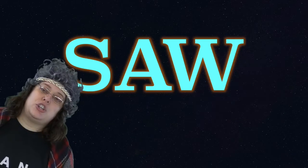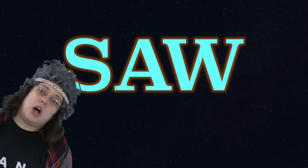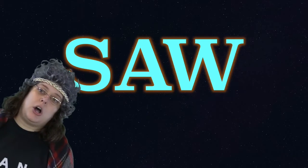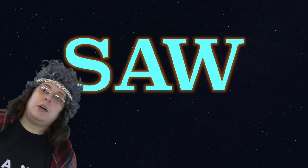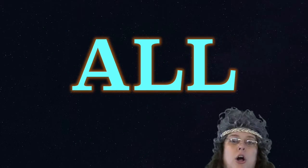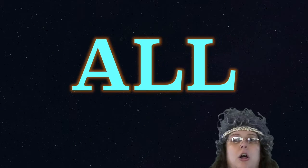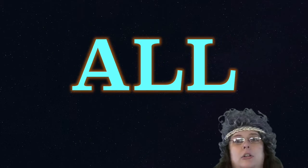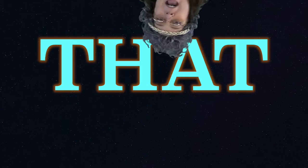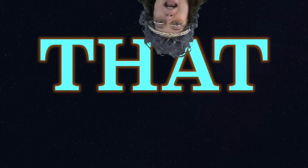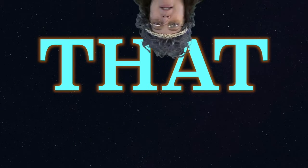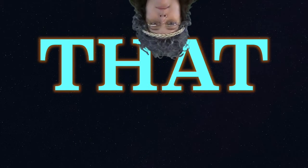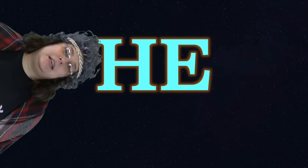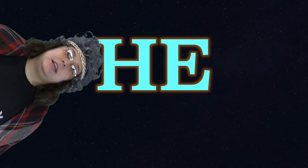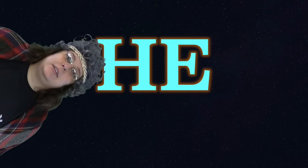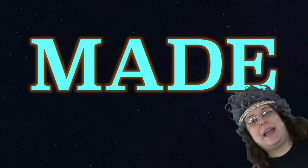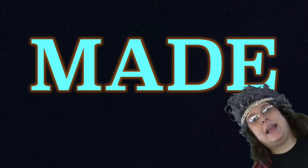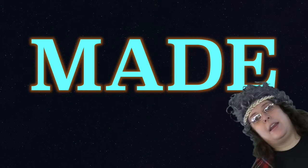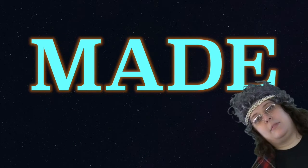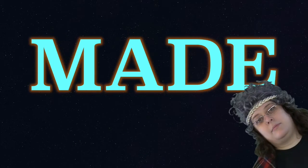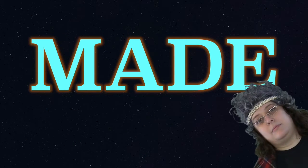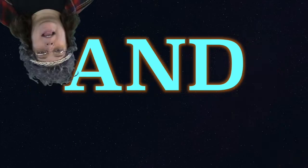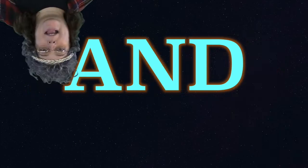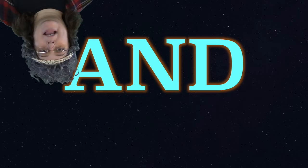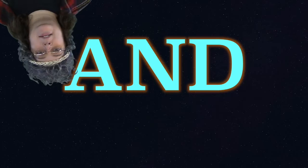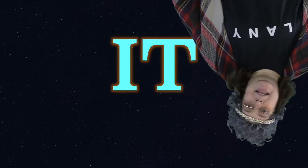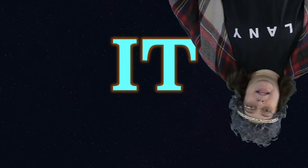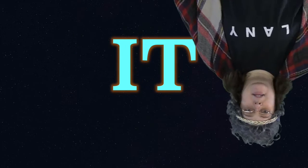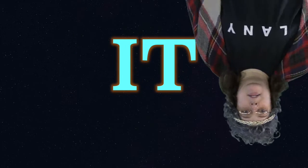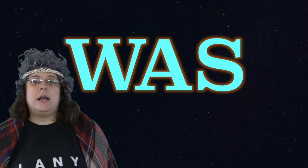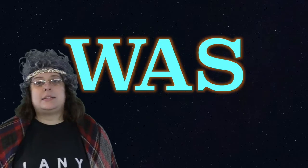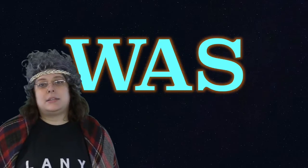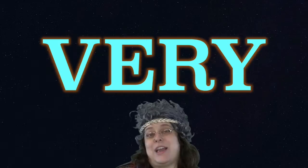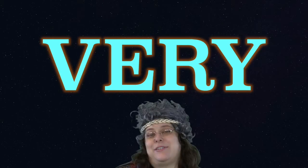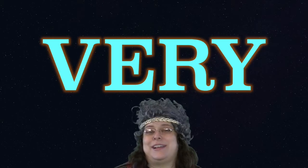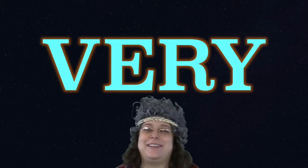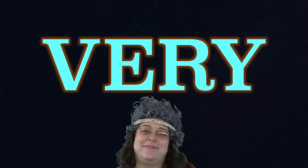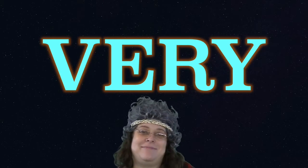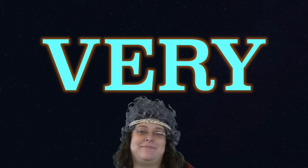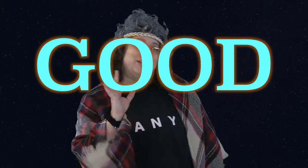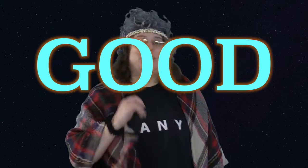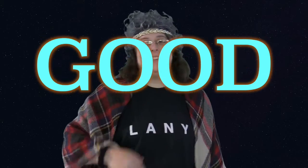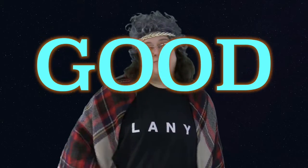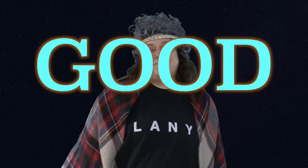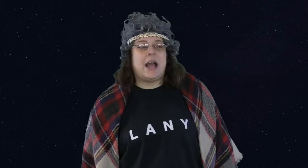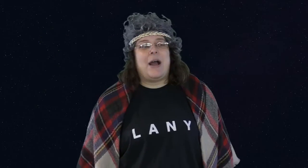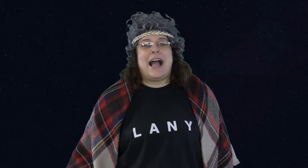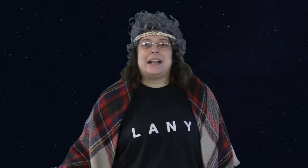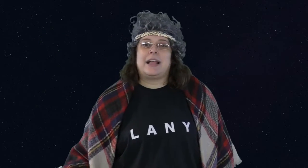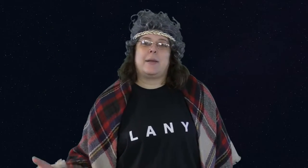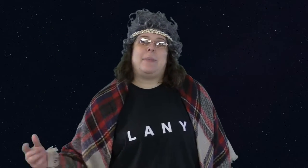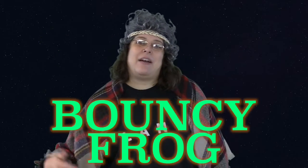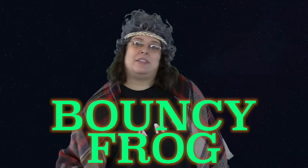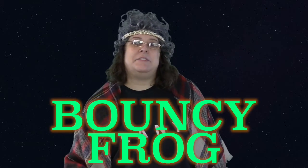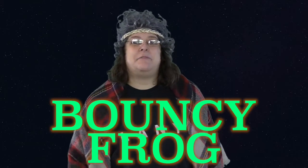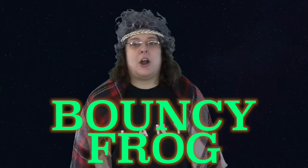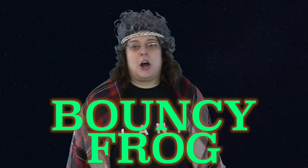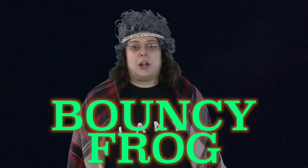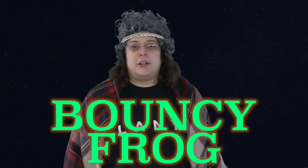saw all that he made, and it was very good. Now act like a bouncy frog.